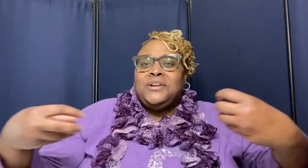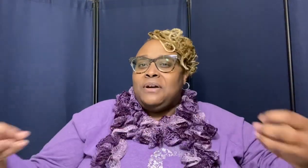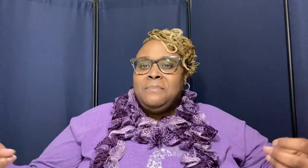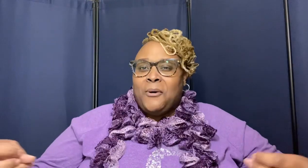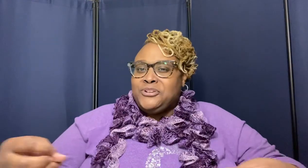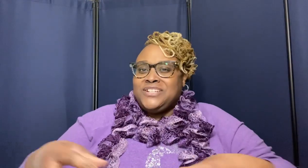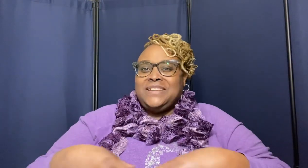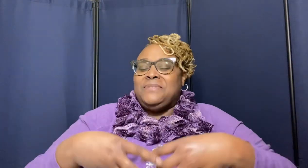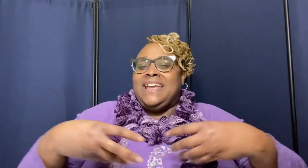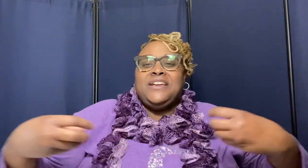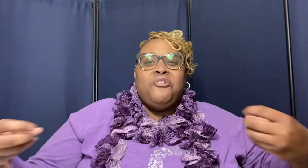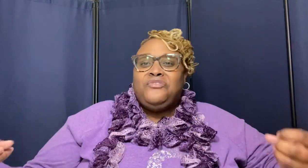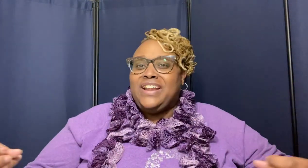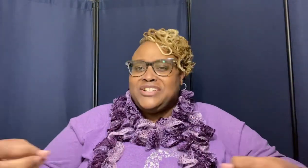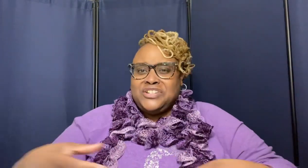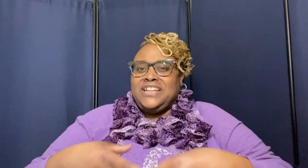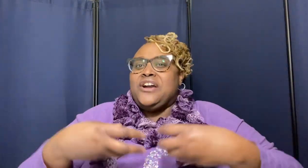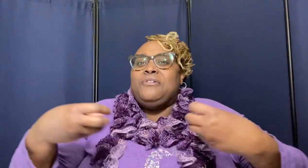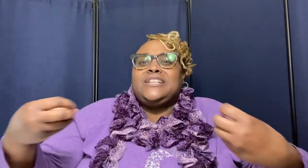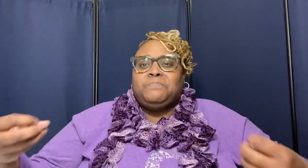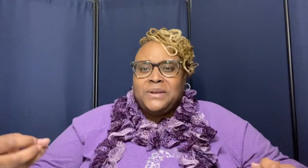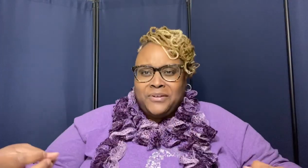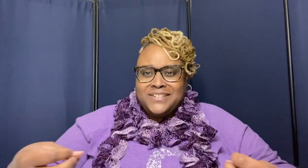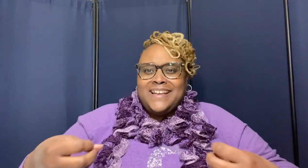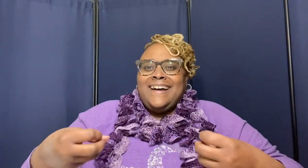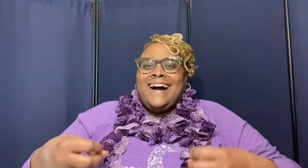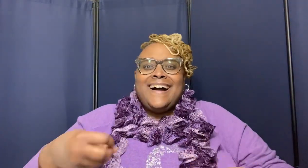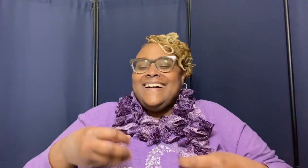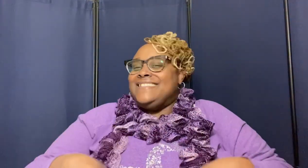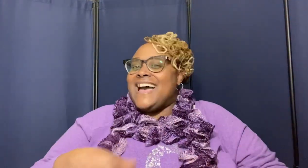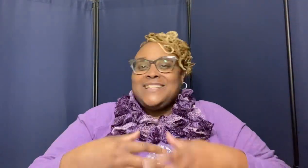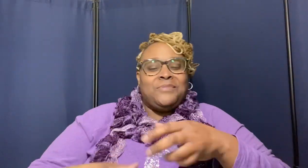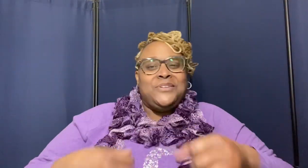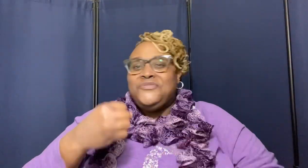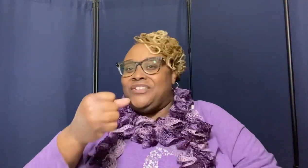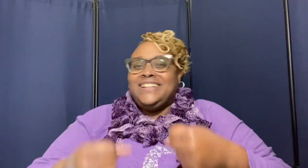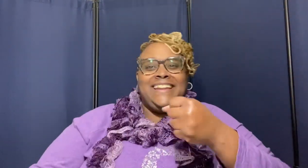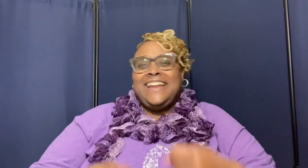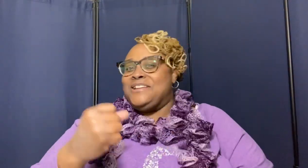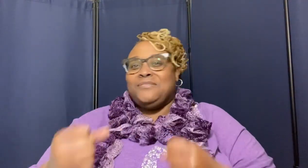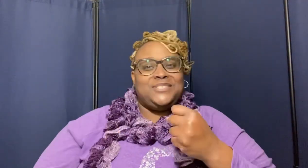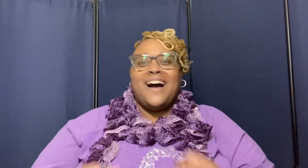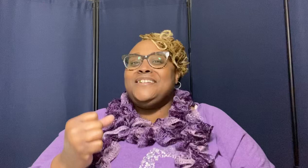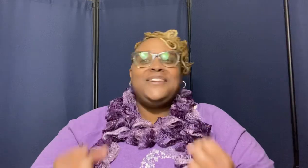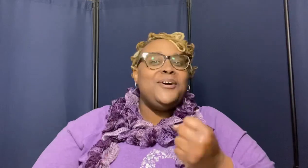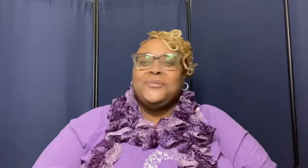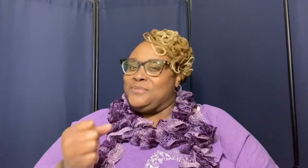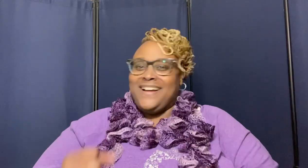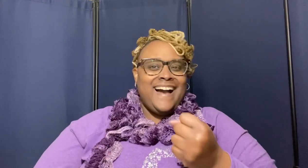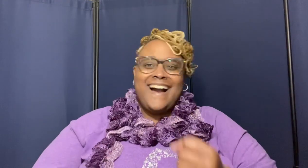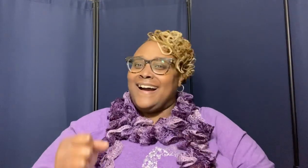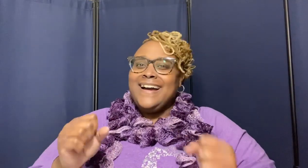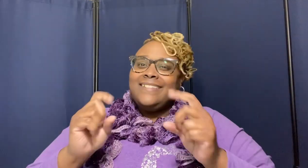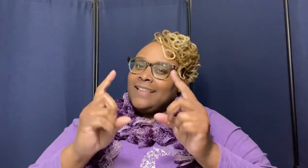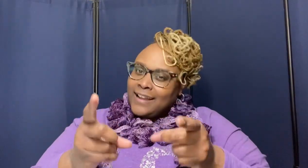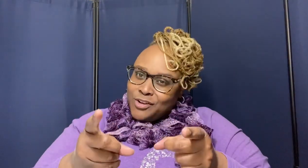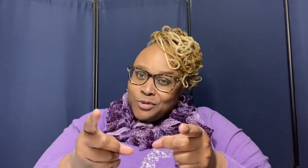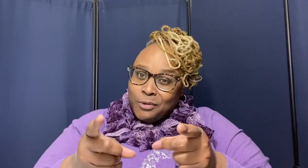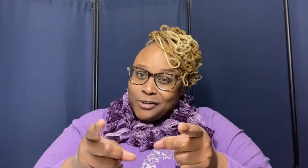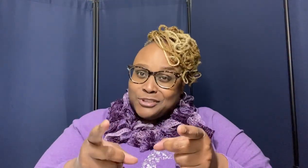your emotions and in your flesh and in your experience huh that's when you feeling it in your shondo huh that ain't true worship